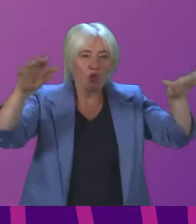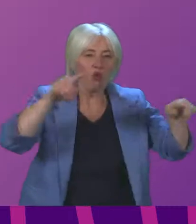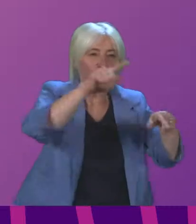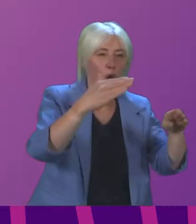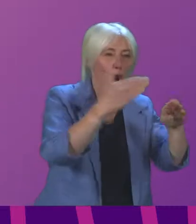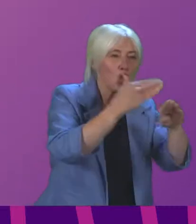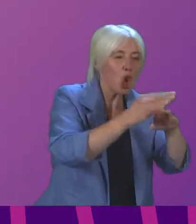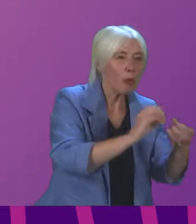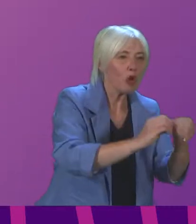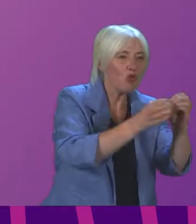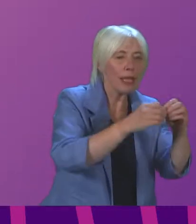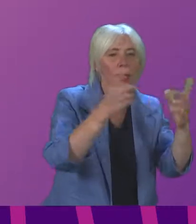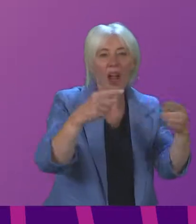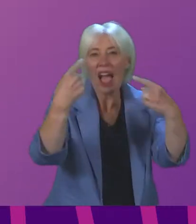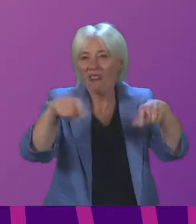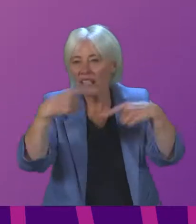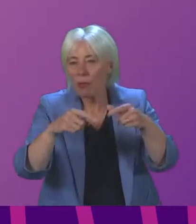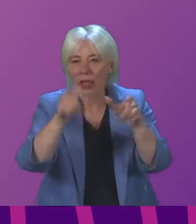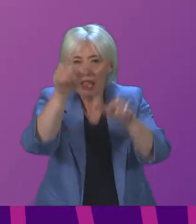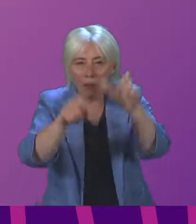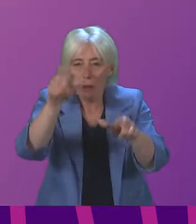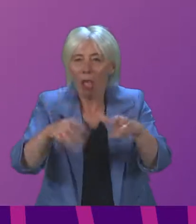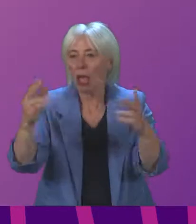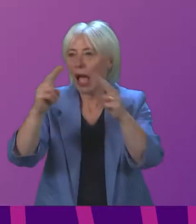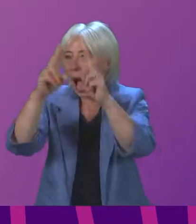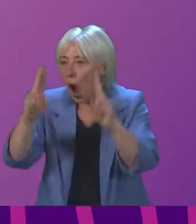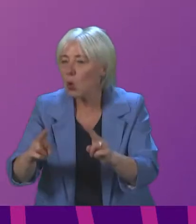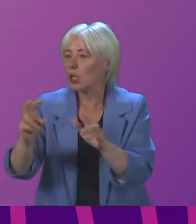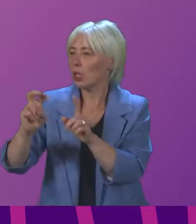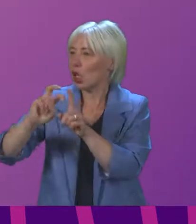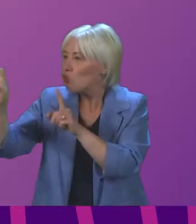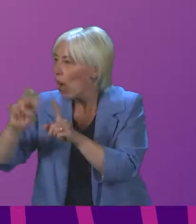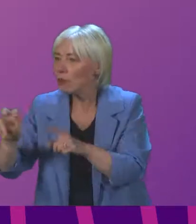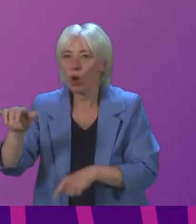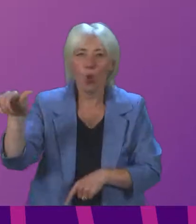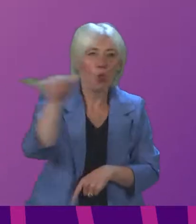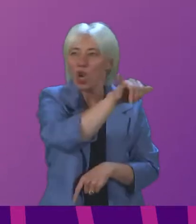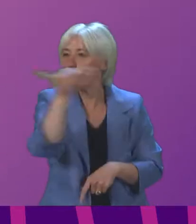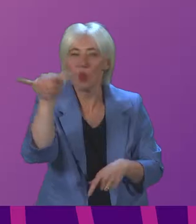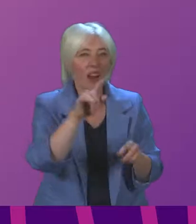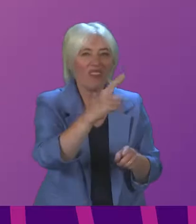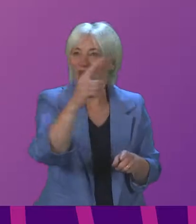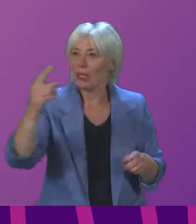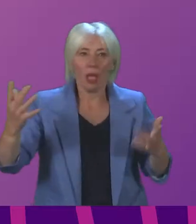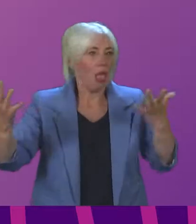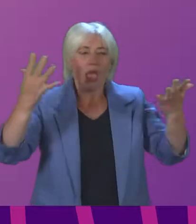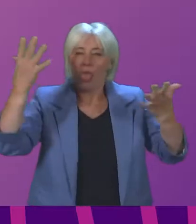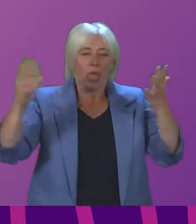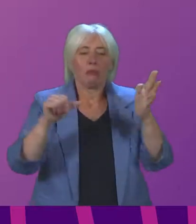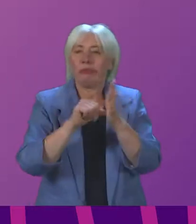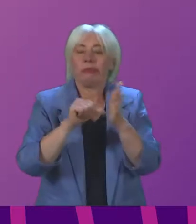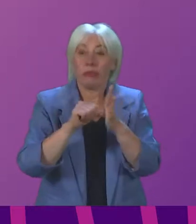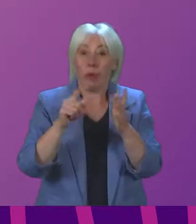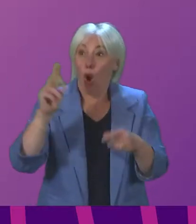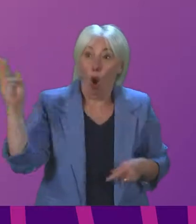job creation? Is it availability of workforce or housing or public transport? The answer is a difficult one, but we need them at the